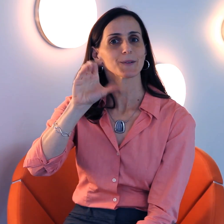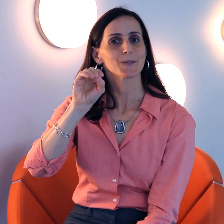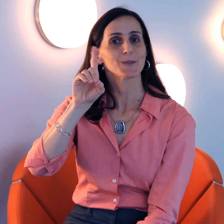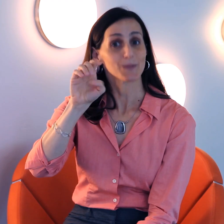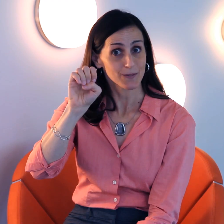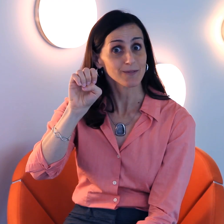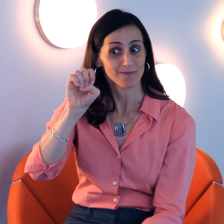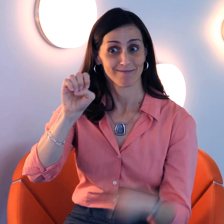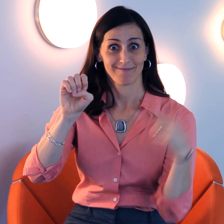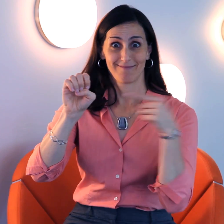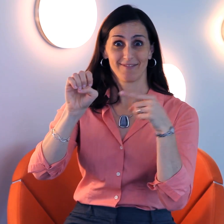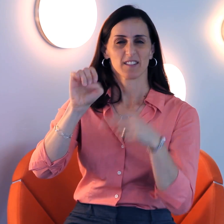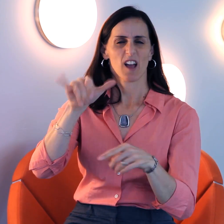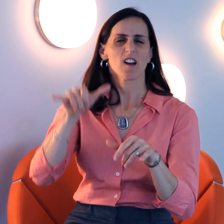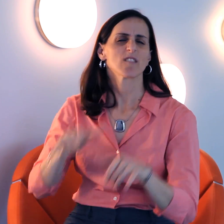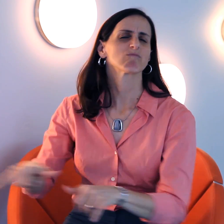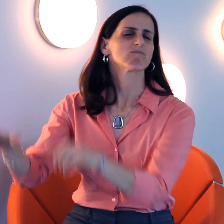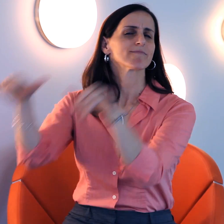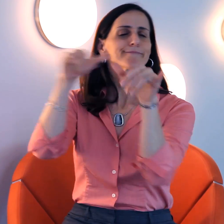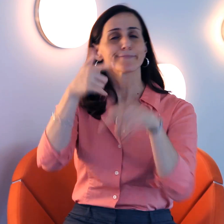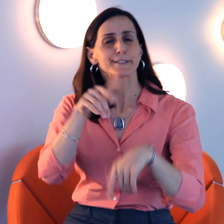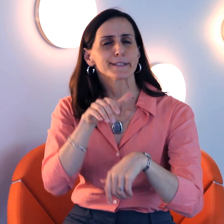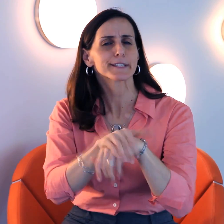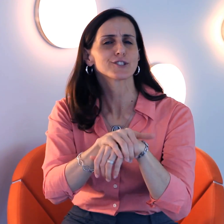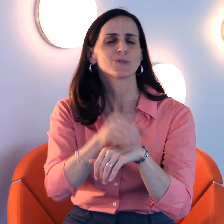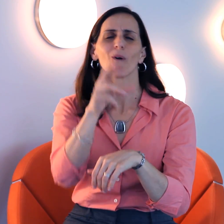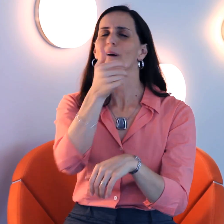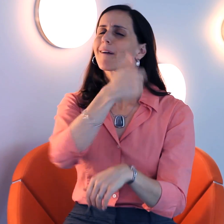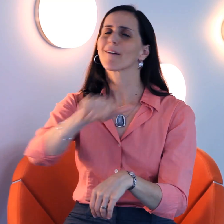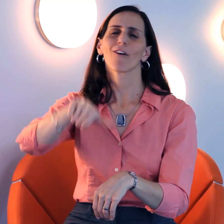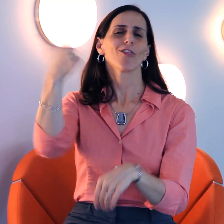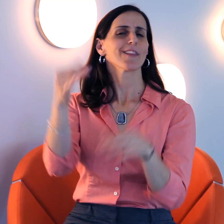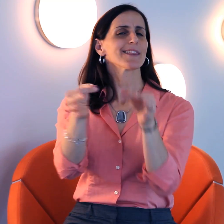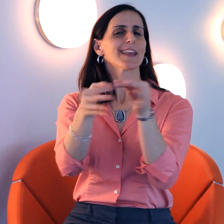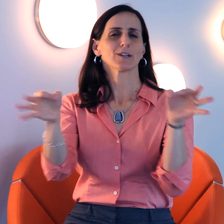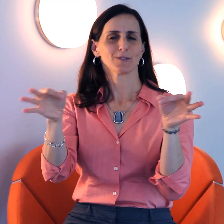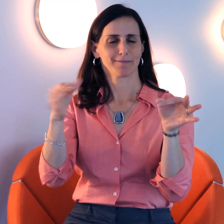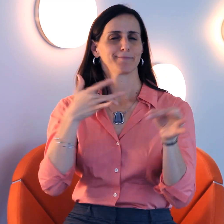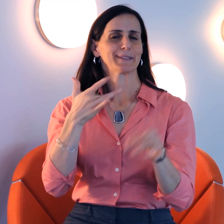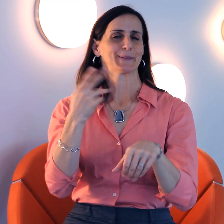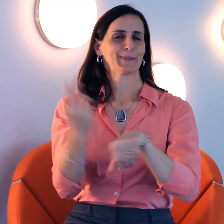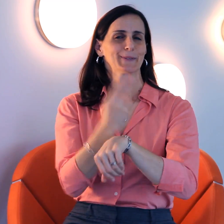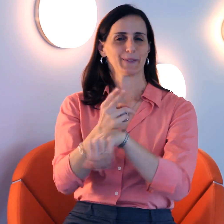Unicode. Unicode is designed for English or any other written language.